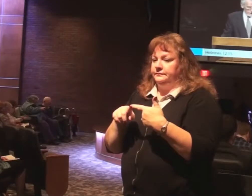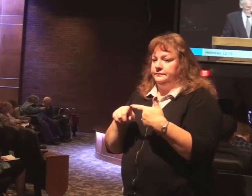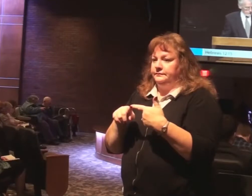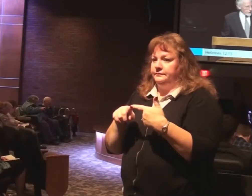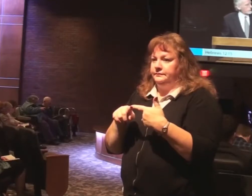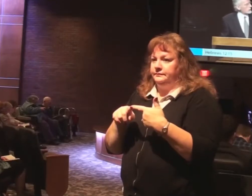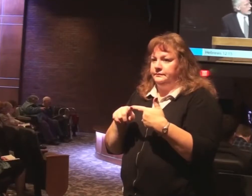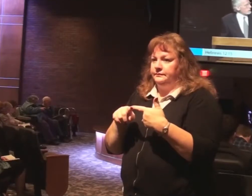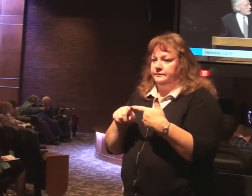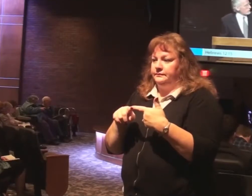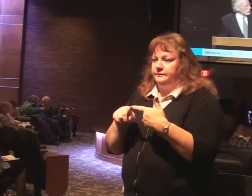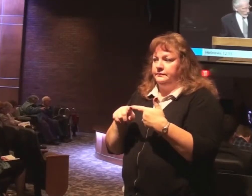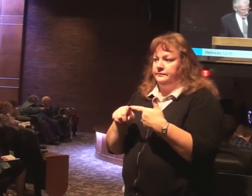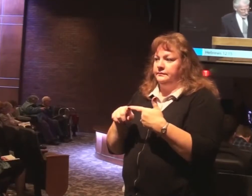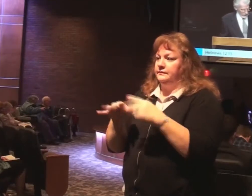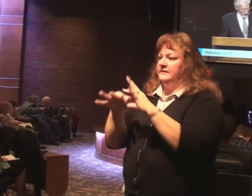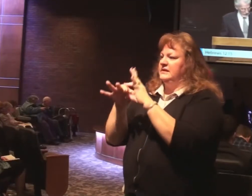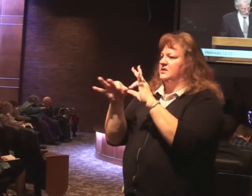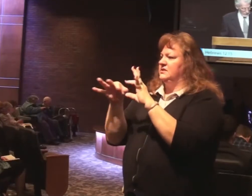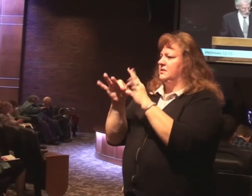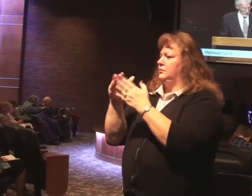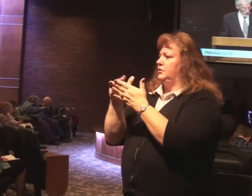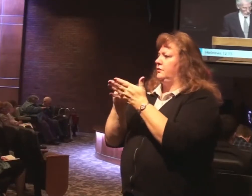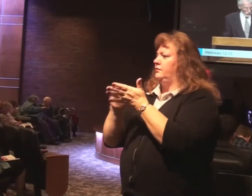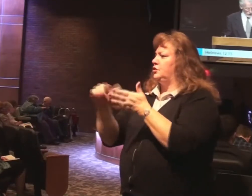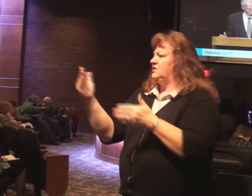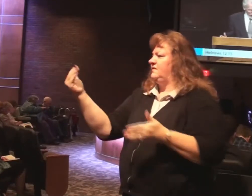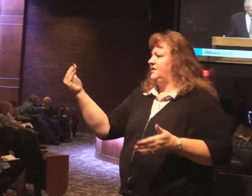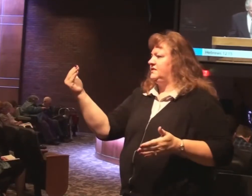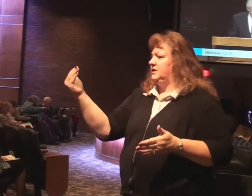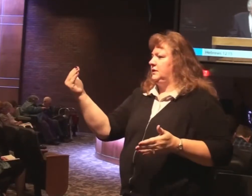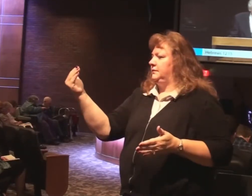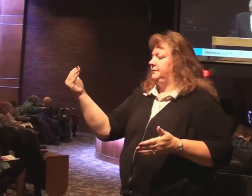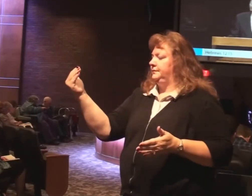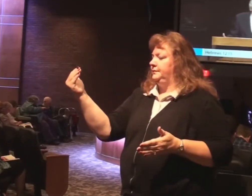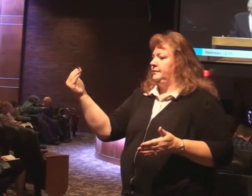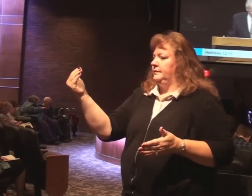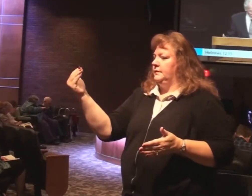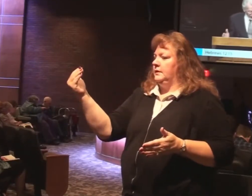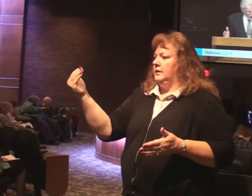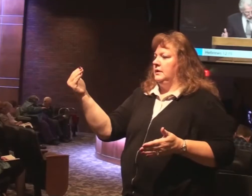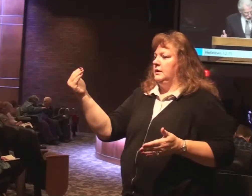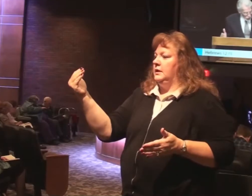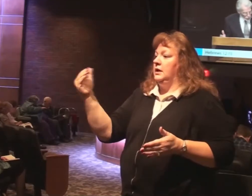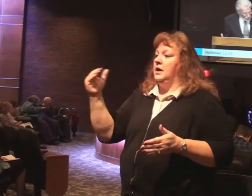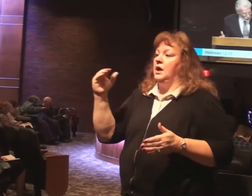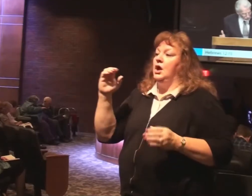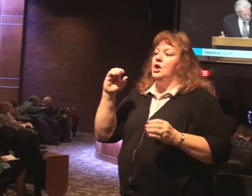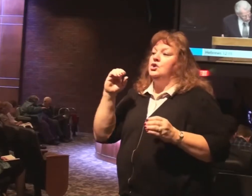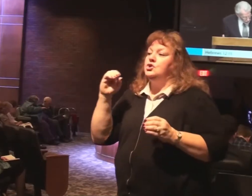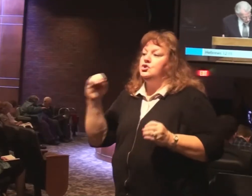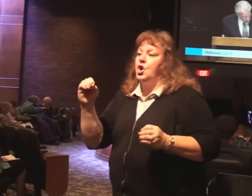Next statement in verse 15. Picked up with the word that. We see to it that no root of bitterness